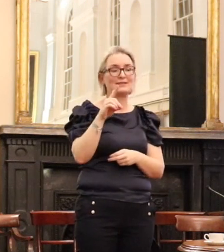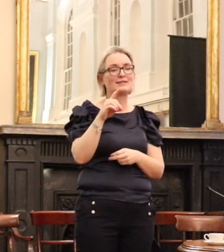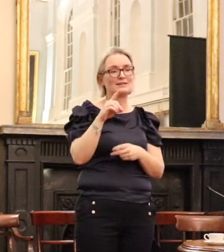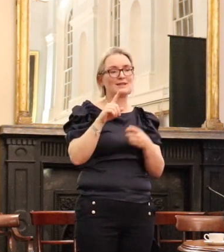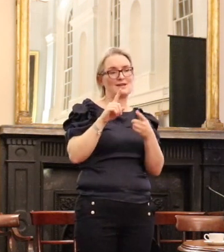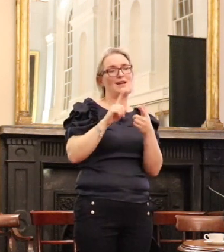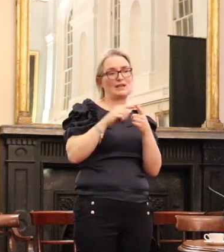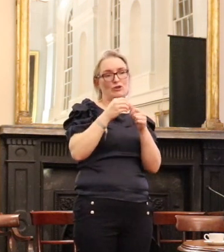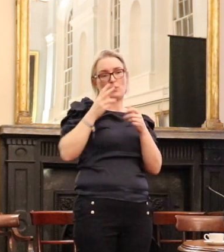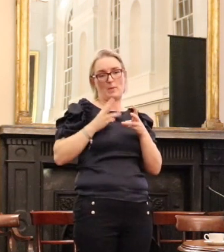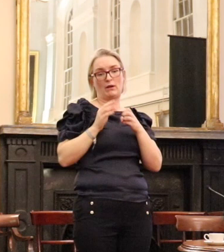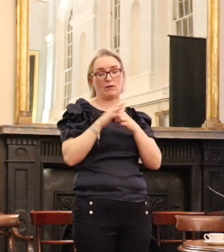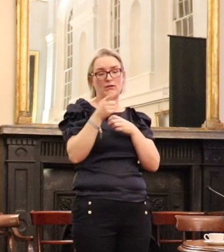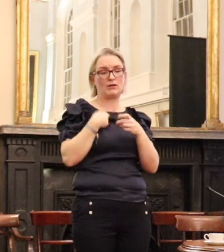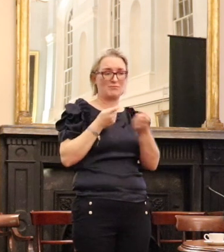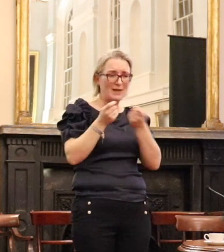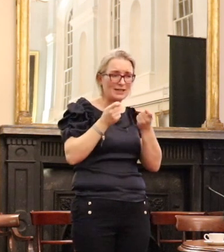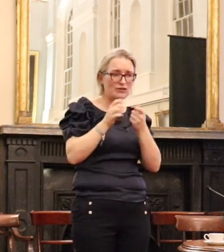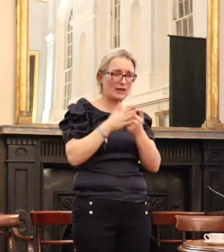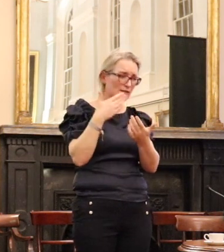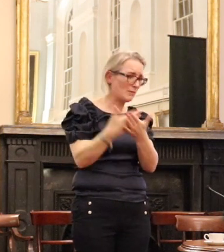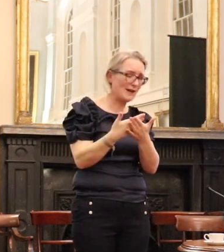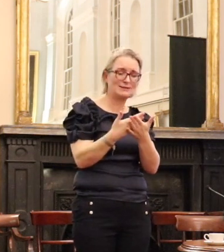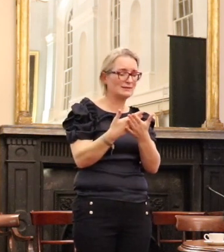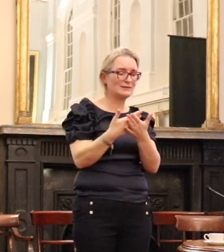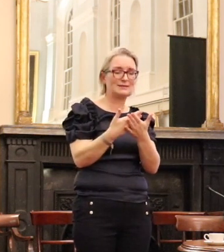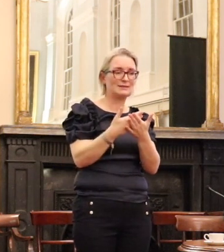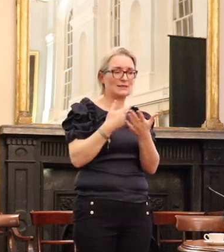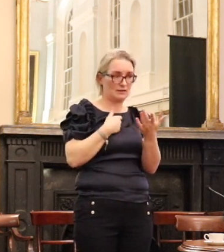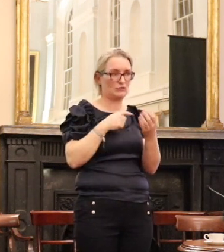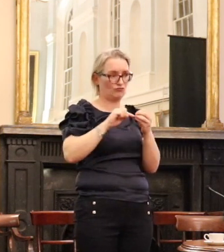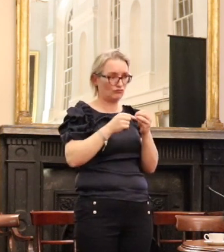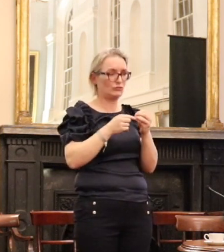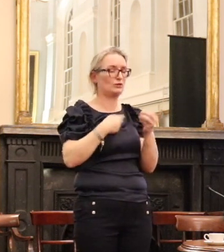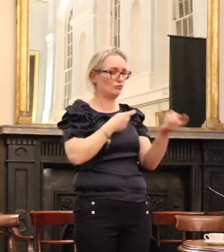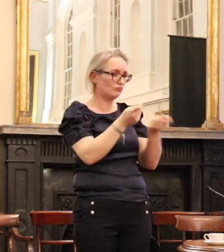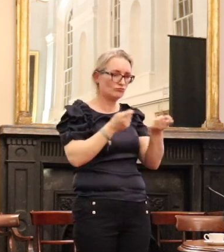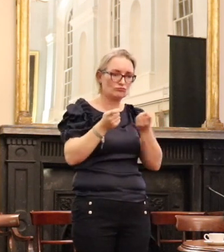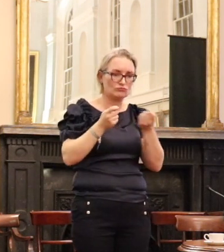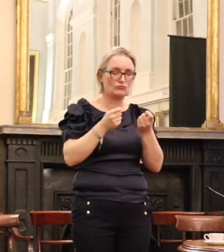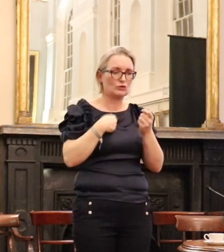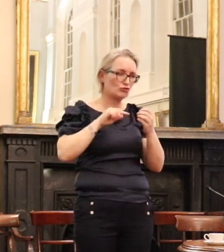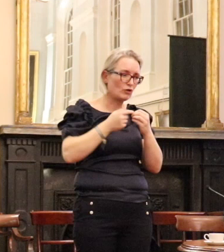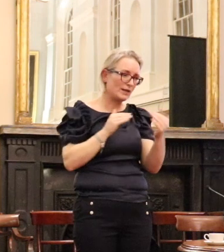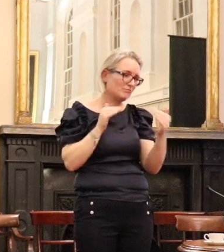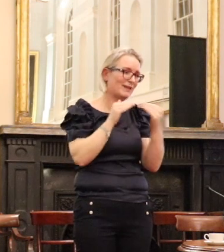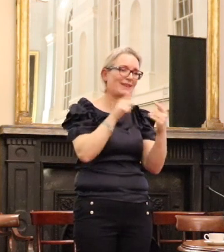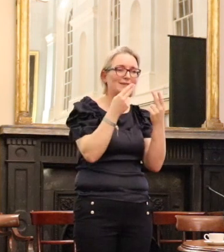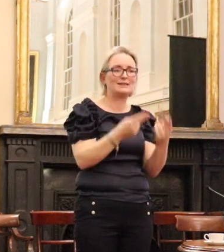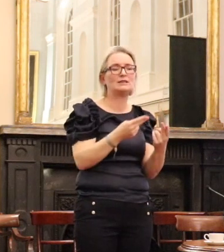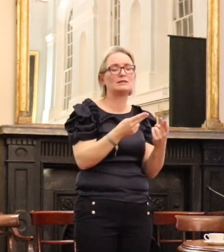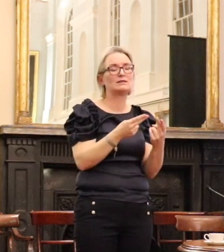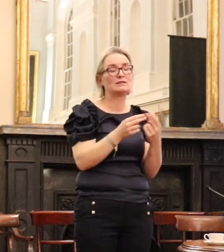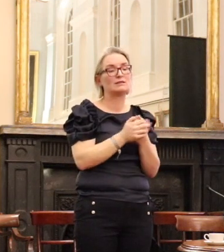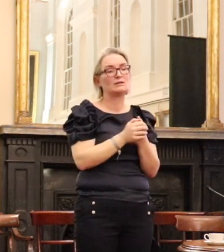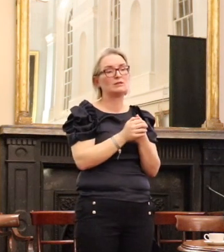in a way that attempts to ensure that the massive demand that's on our organisation is in some way is in some way met. But what